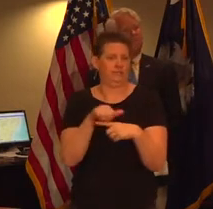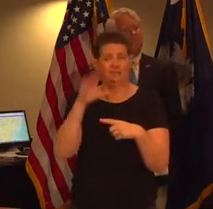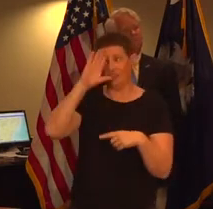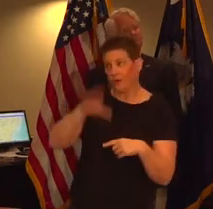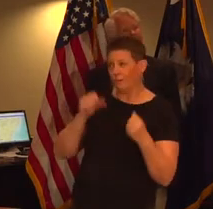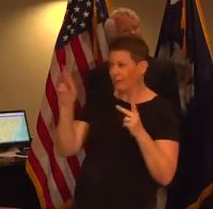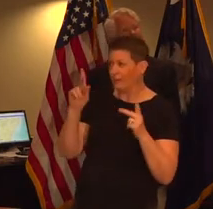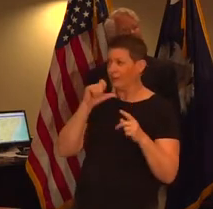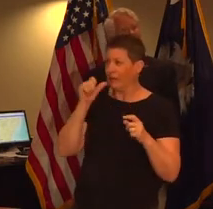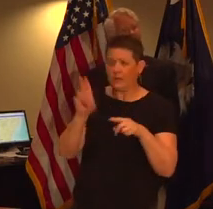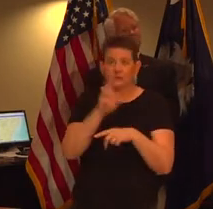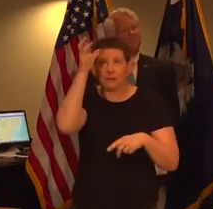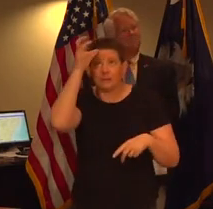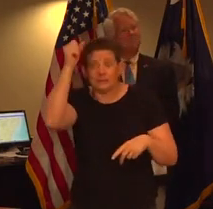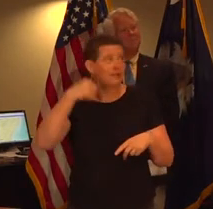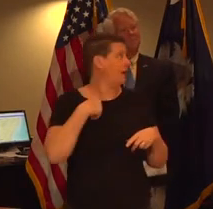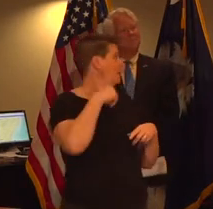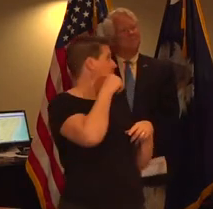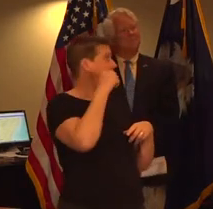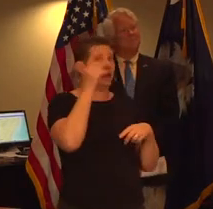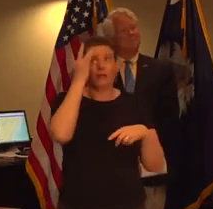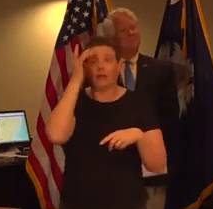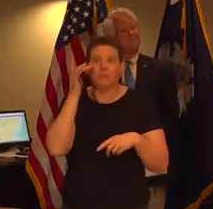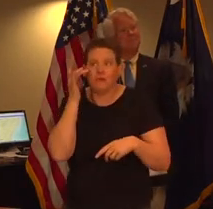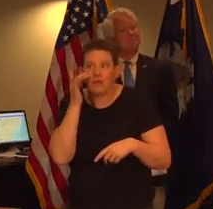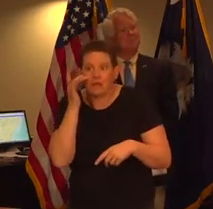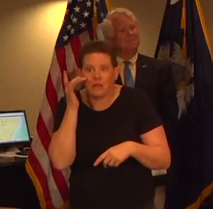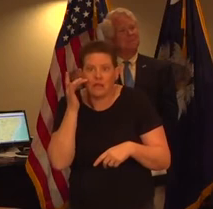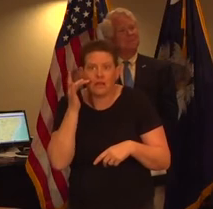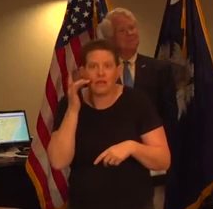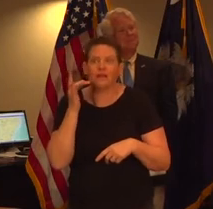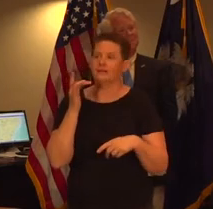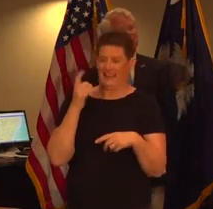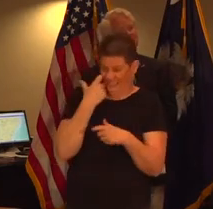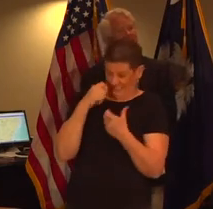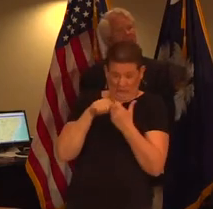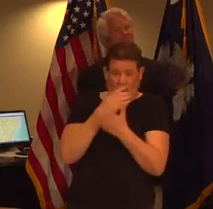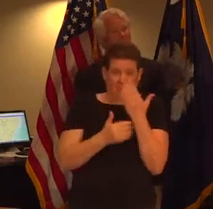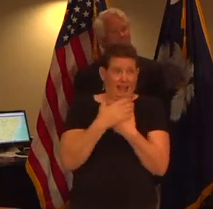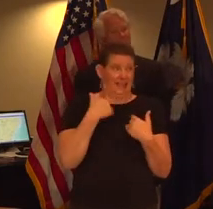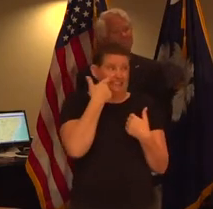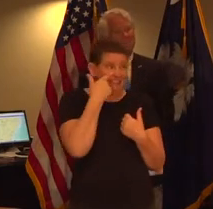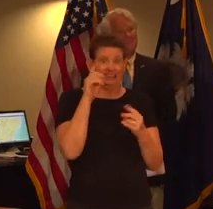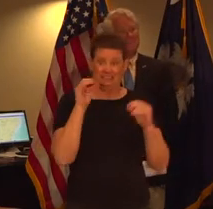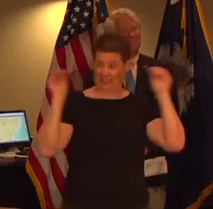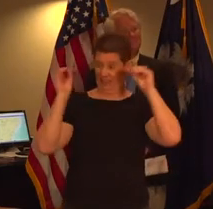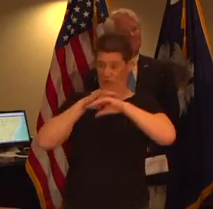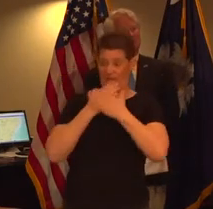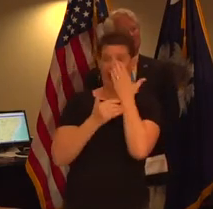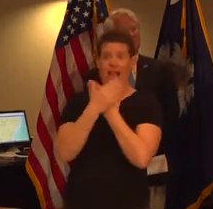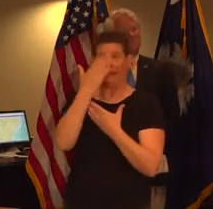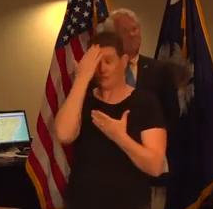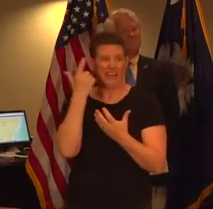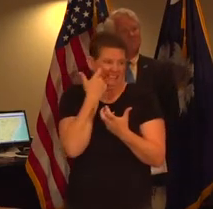i'm rubbing right not my eye but right under under my eye that is uh and i've just washed my hands so there's nothing on my hands because